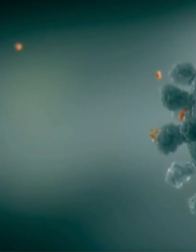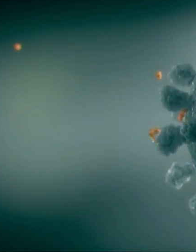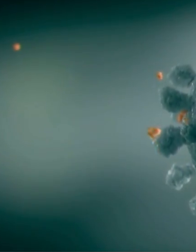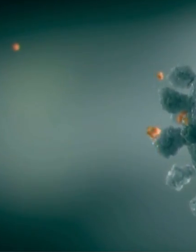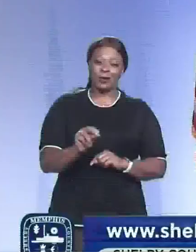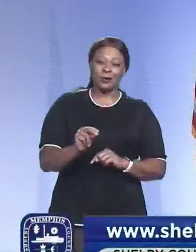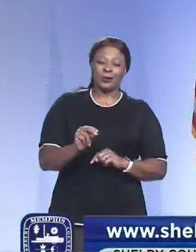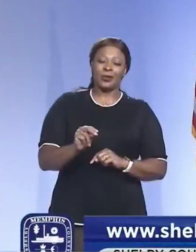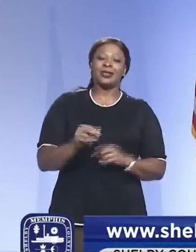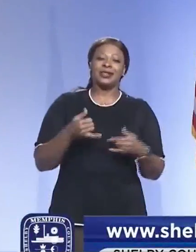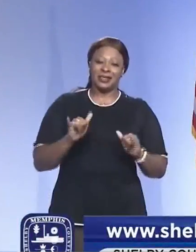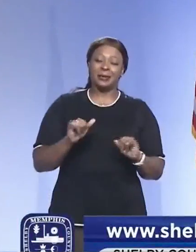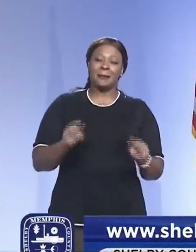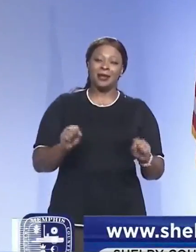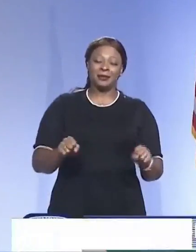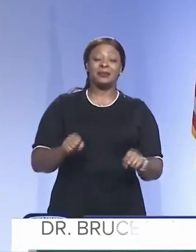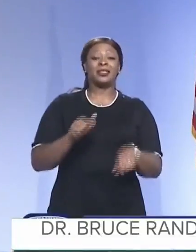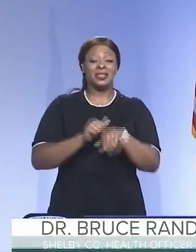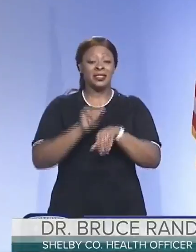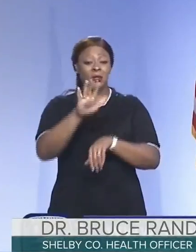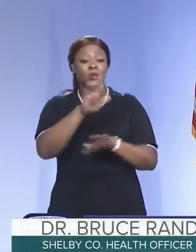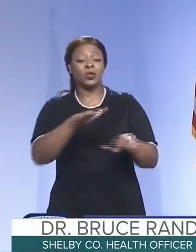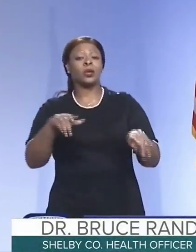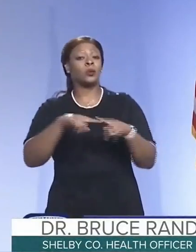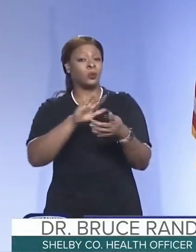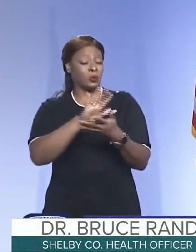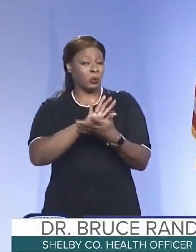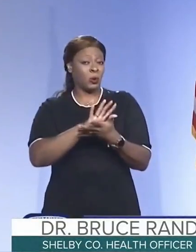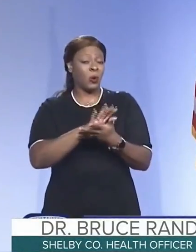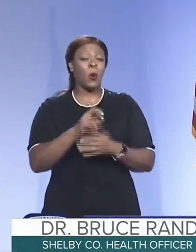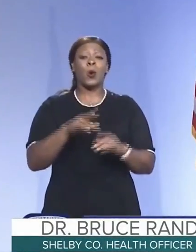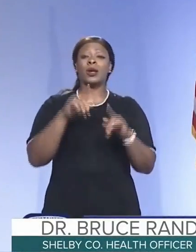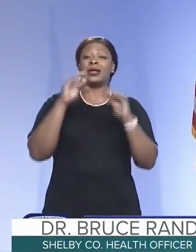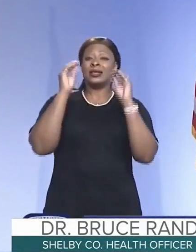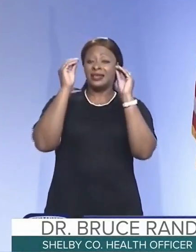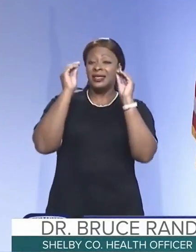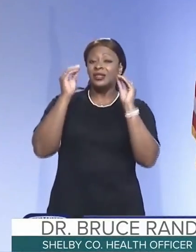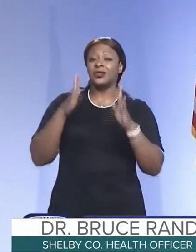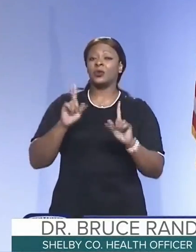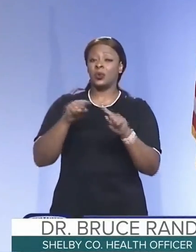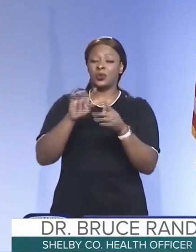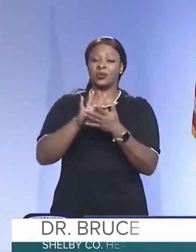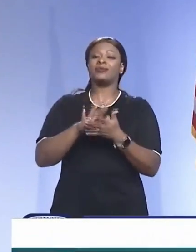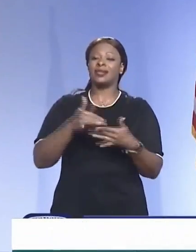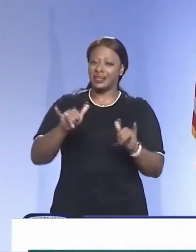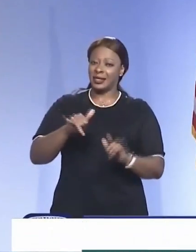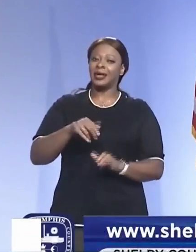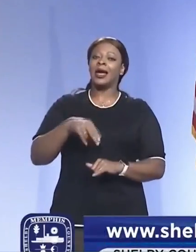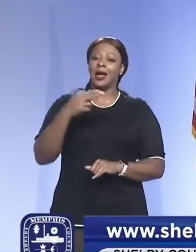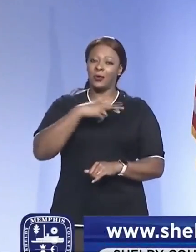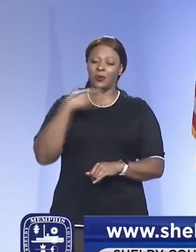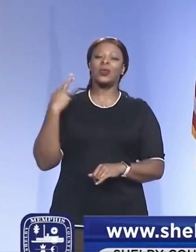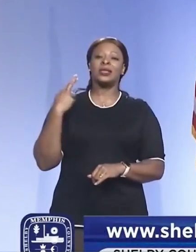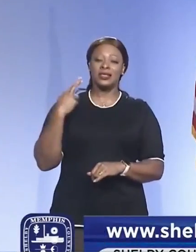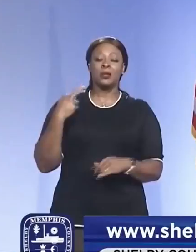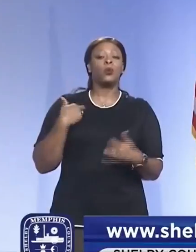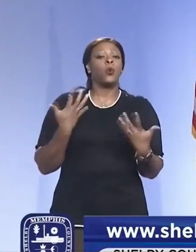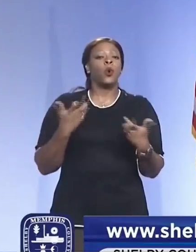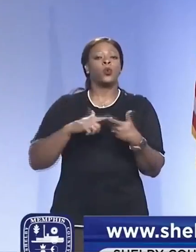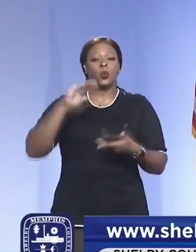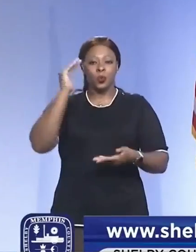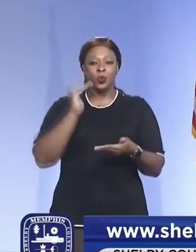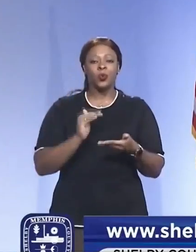last Monday sending a child to school teacher there's a risk what we're trying to do is to limit